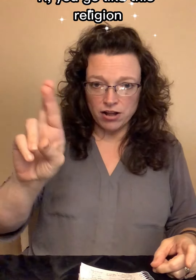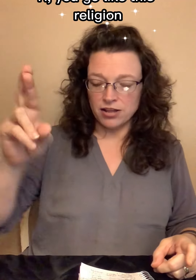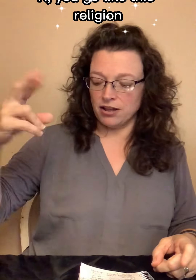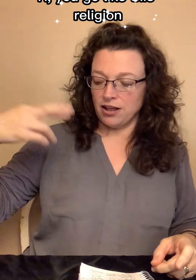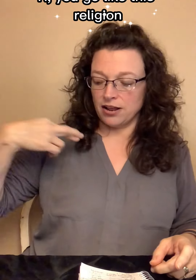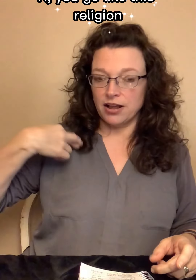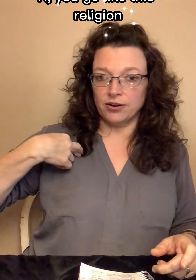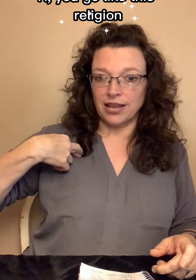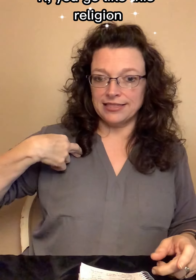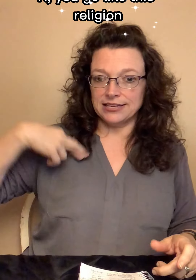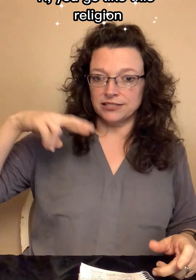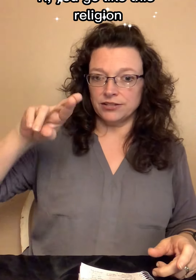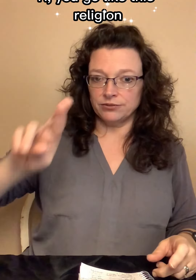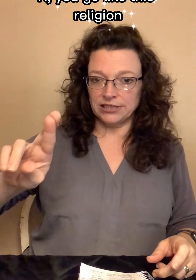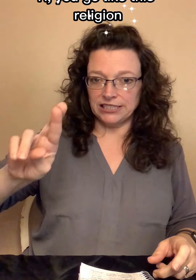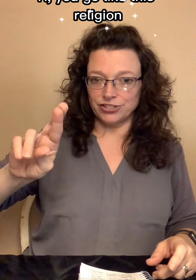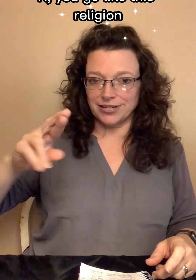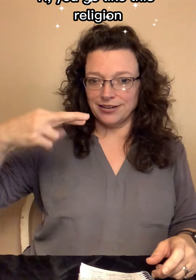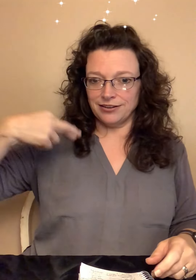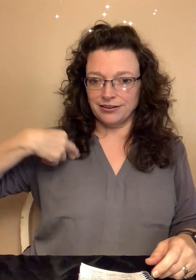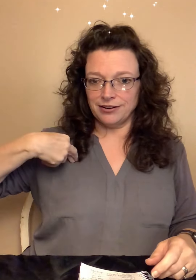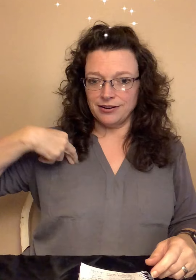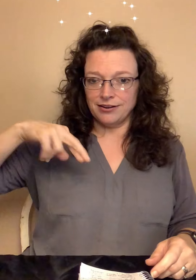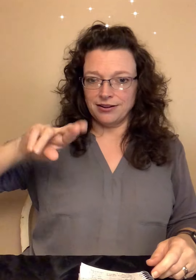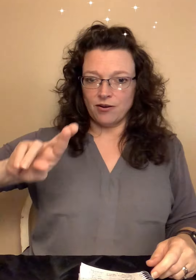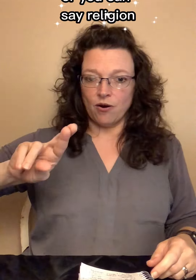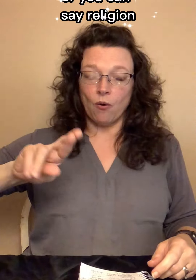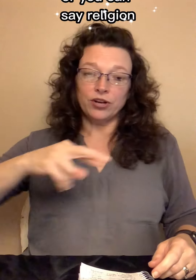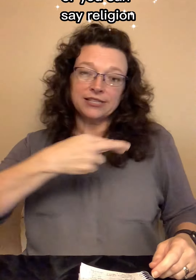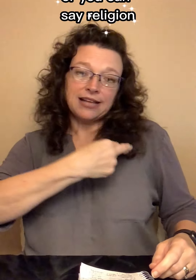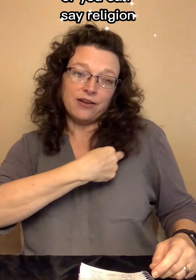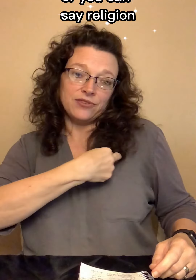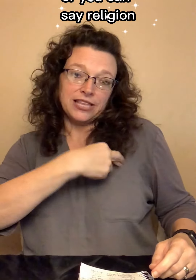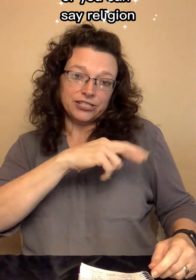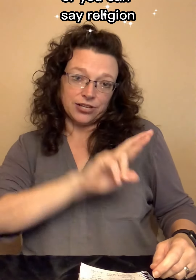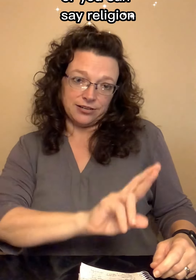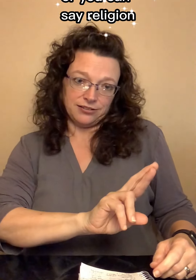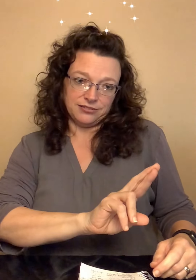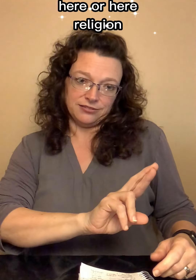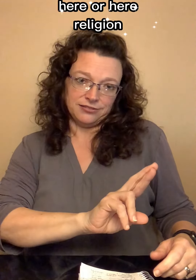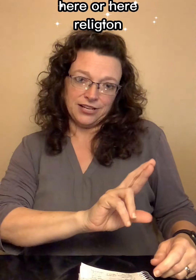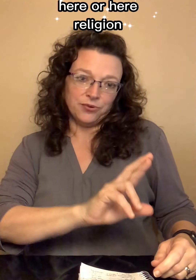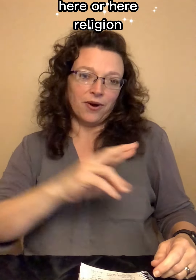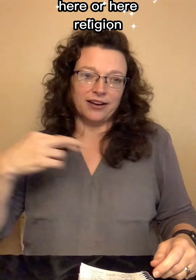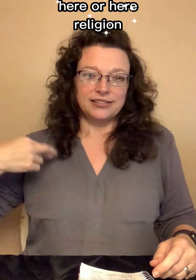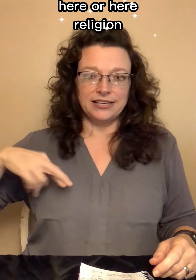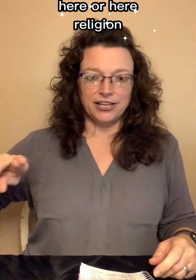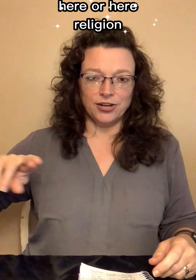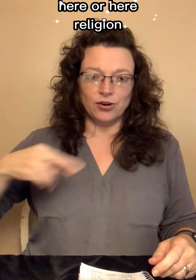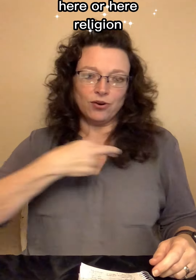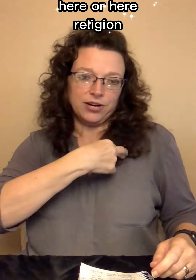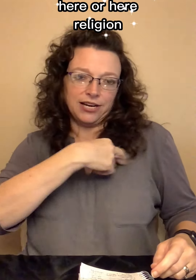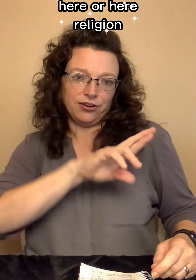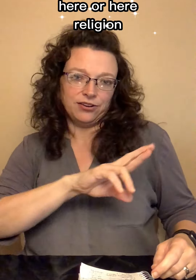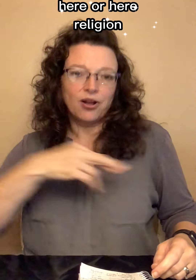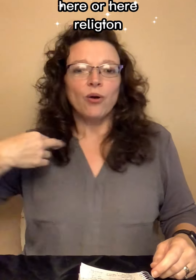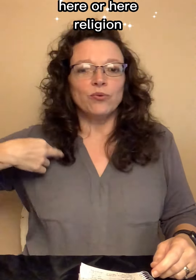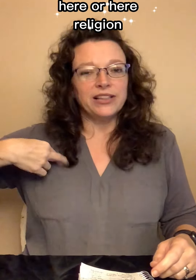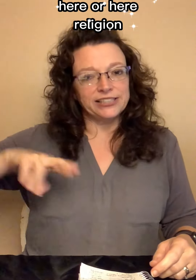you go like this, religion. Or you can say religion. Either one, here or here. Religion.